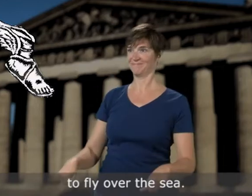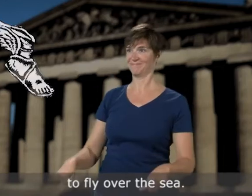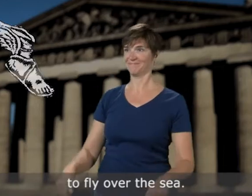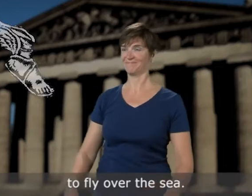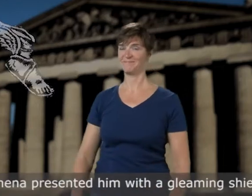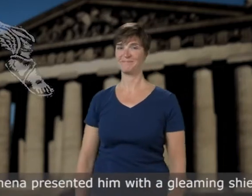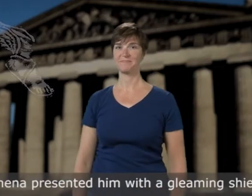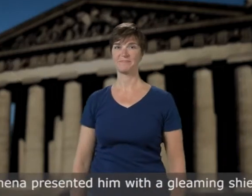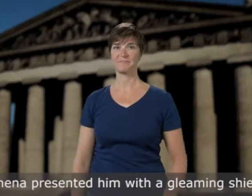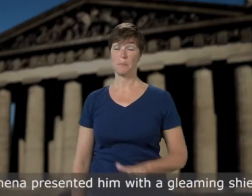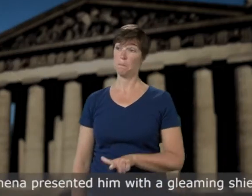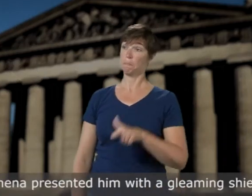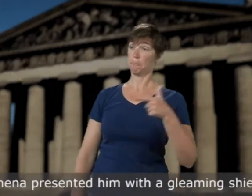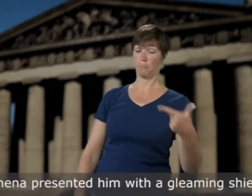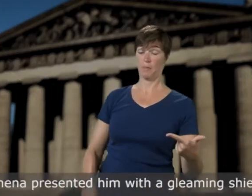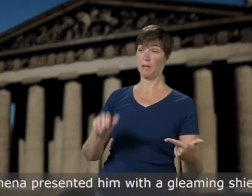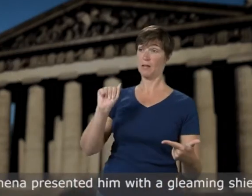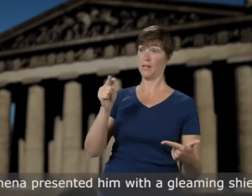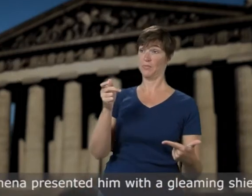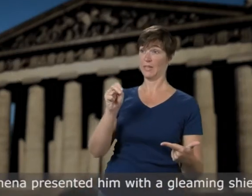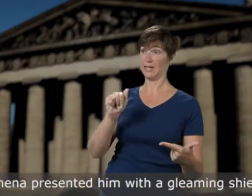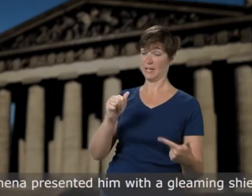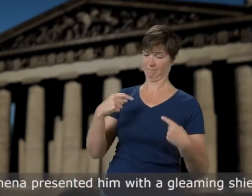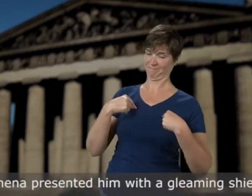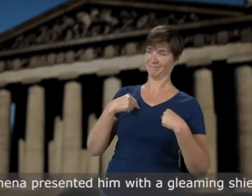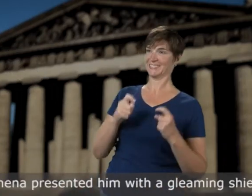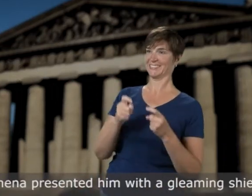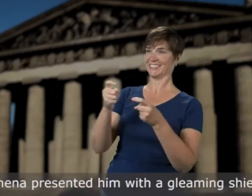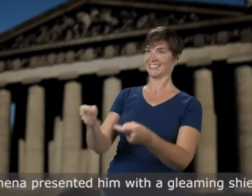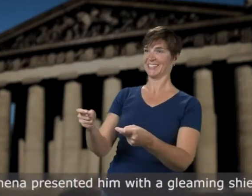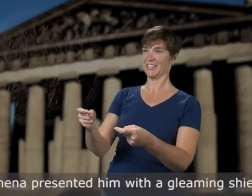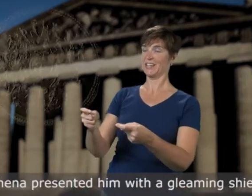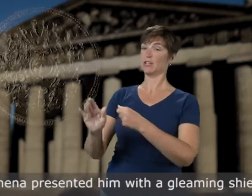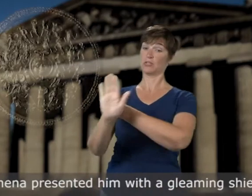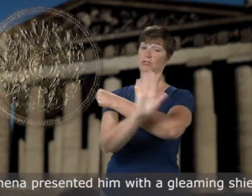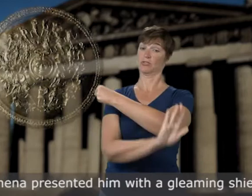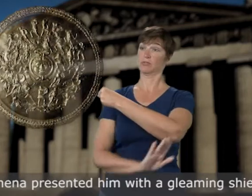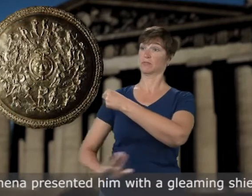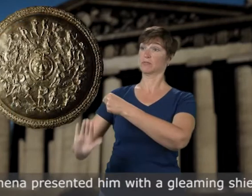Athena presented him with a gleaming shield